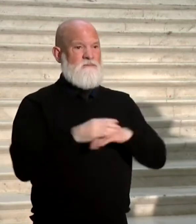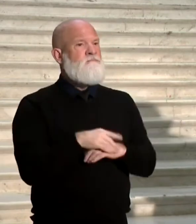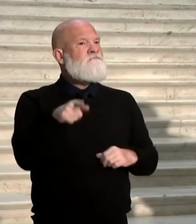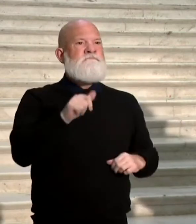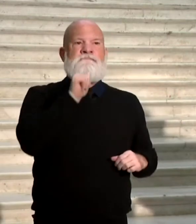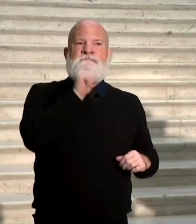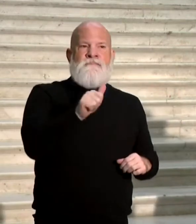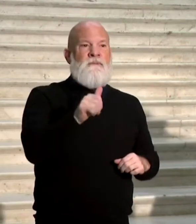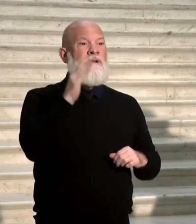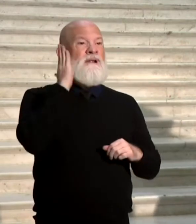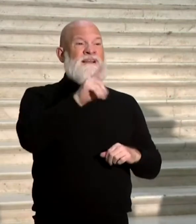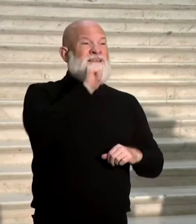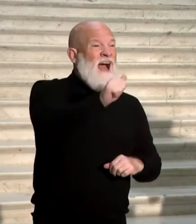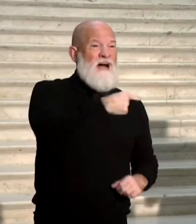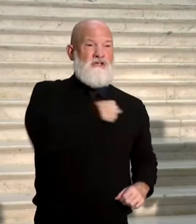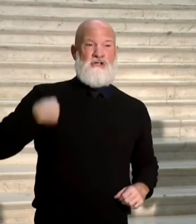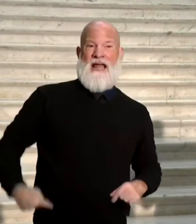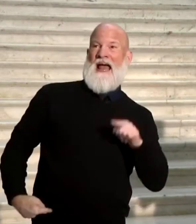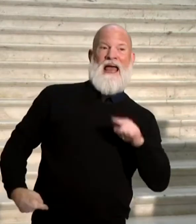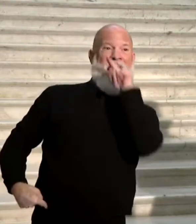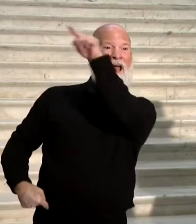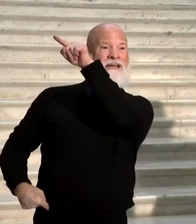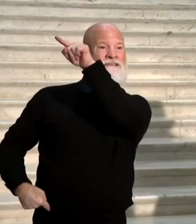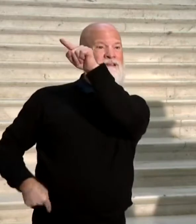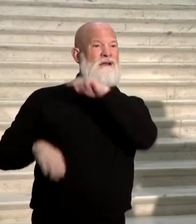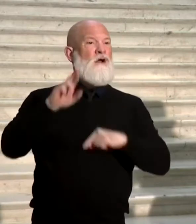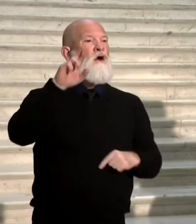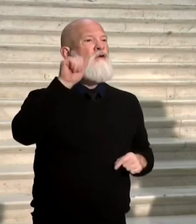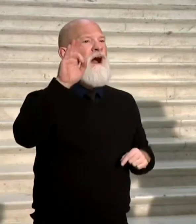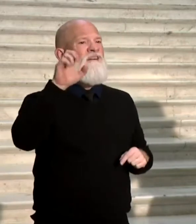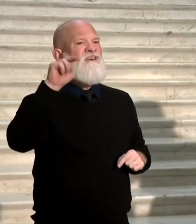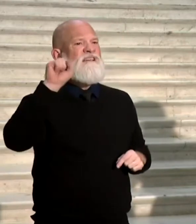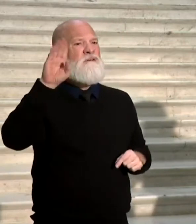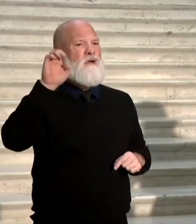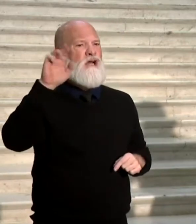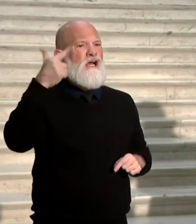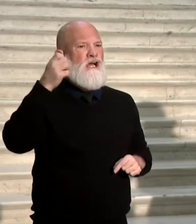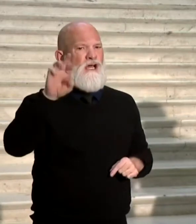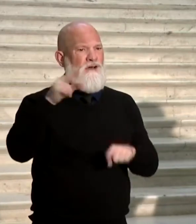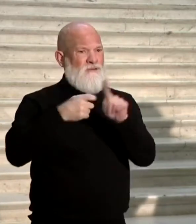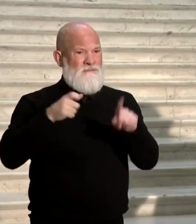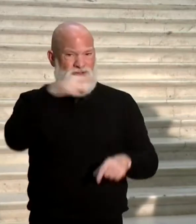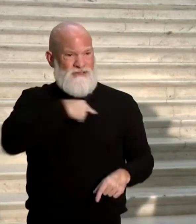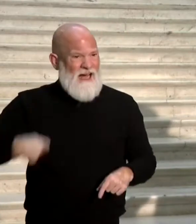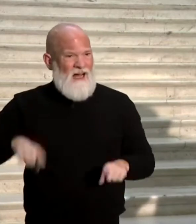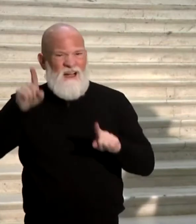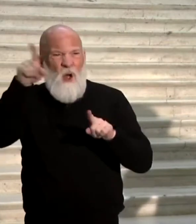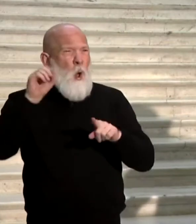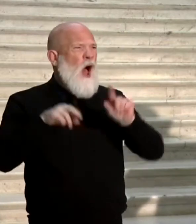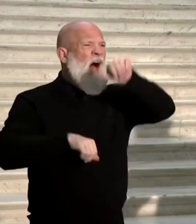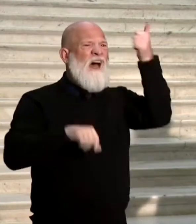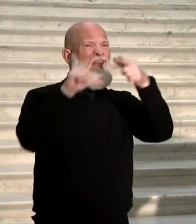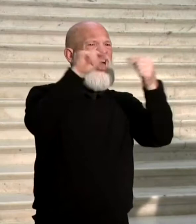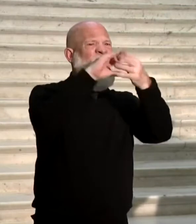Let's see. That was such a long list. Oh, yes. The other really fantastical thing we saw the other day was